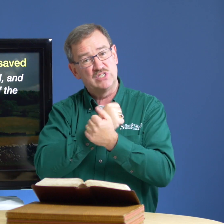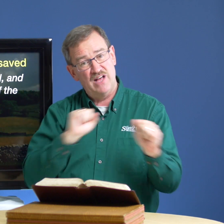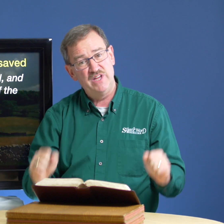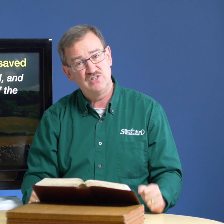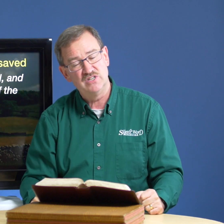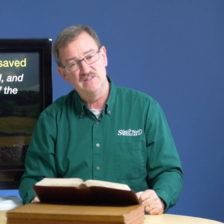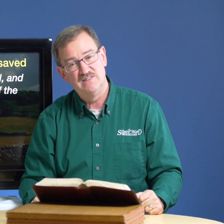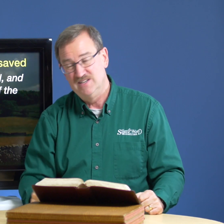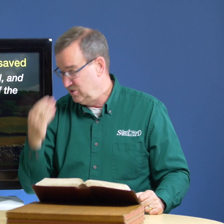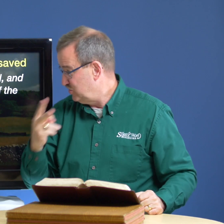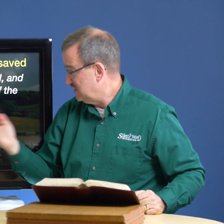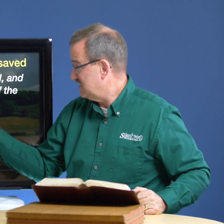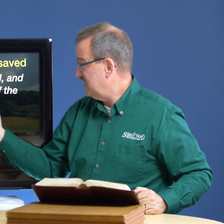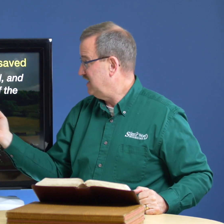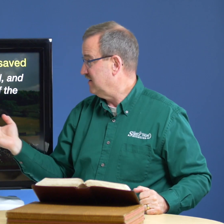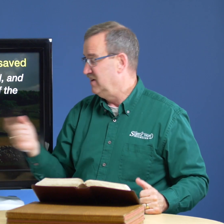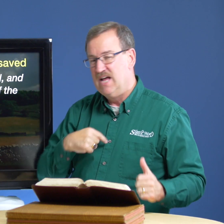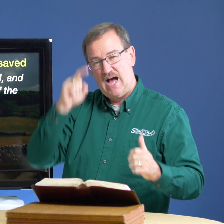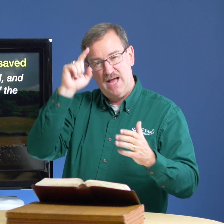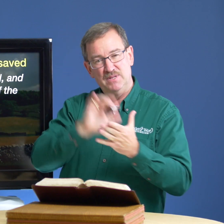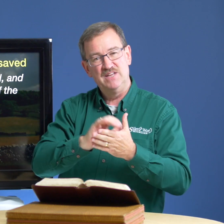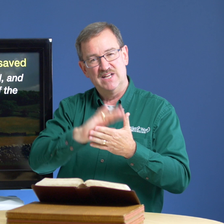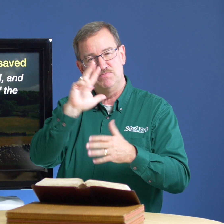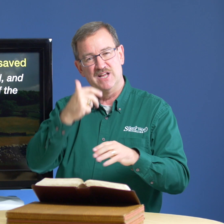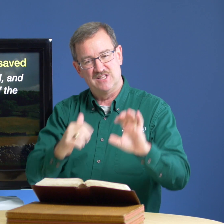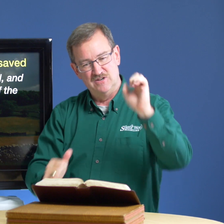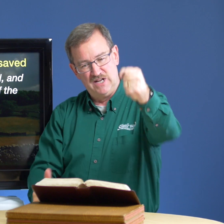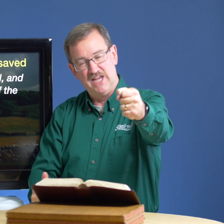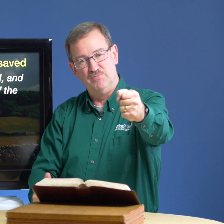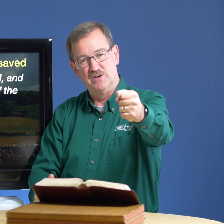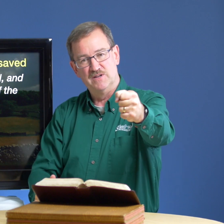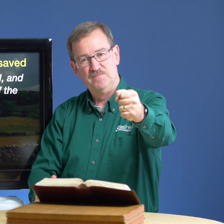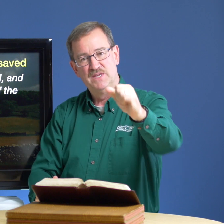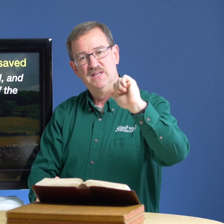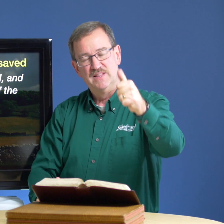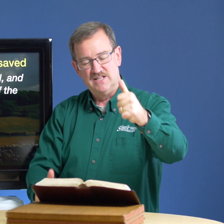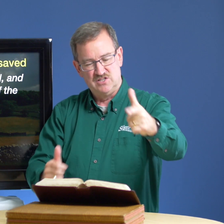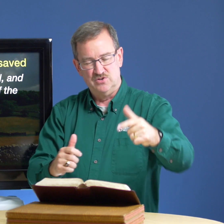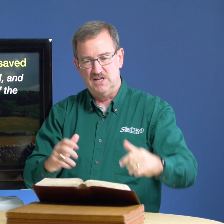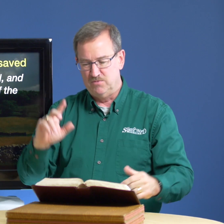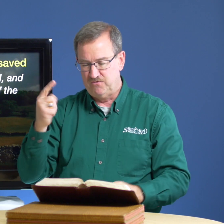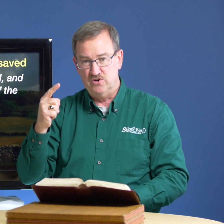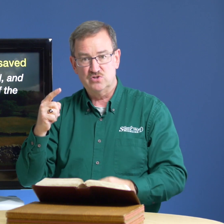salvation you can see it here i believe that's my third landmark that's the third landmark first